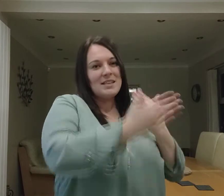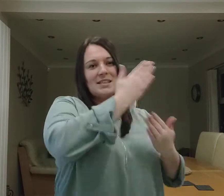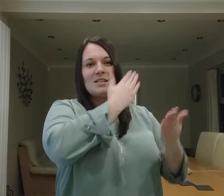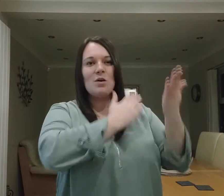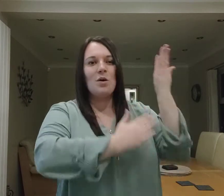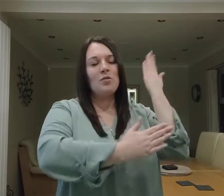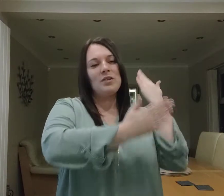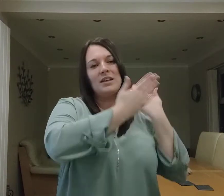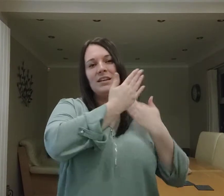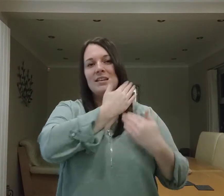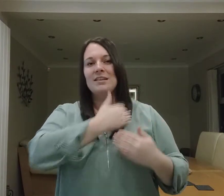history.